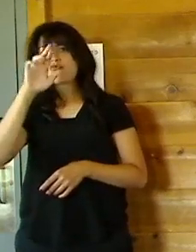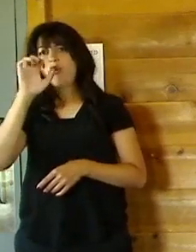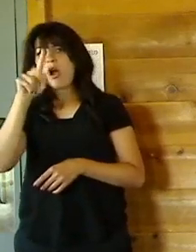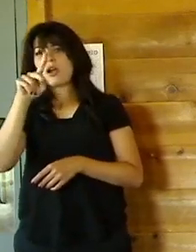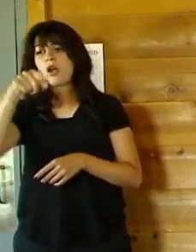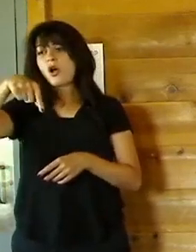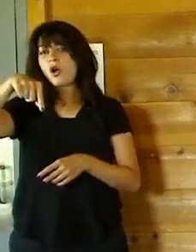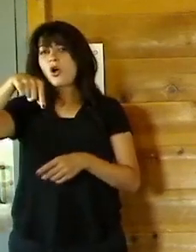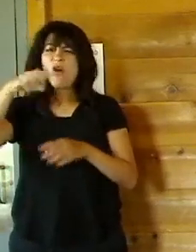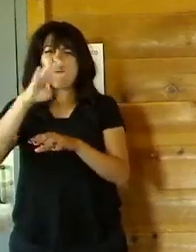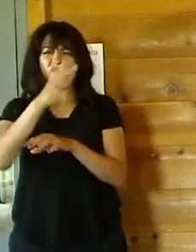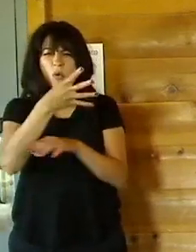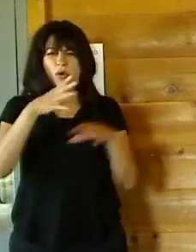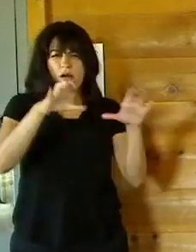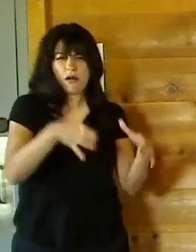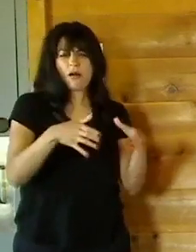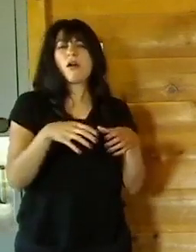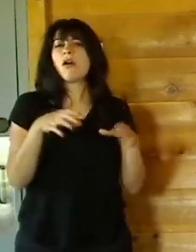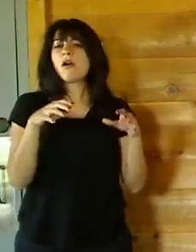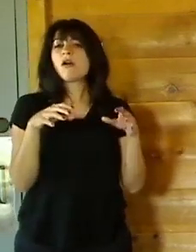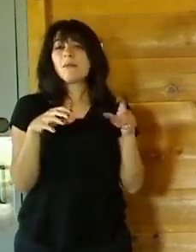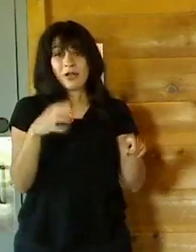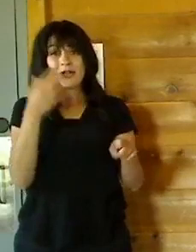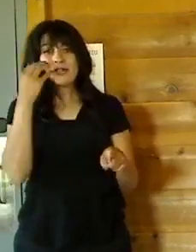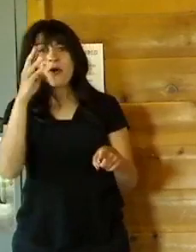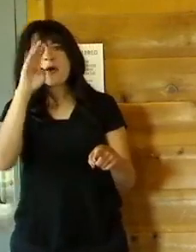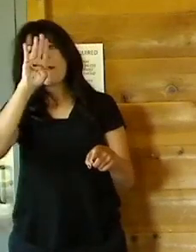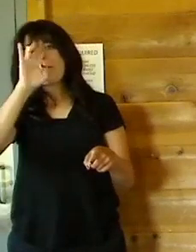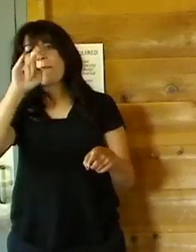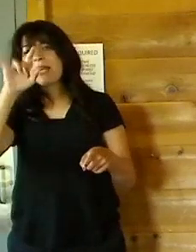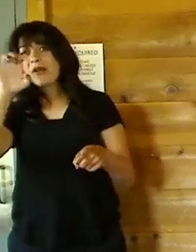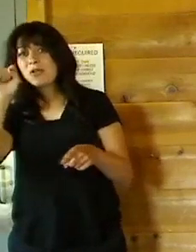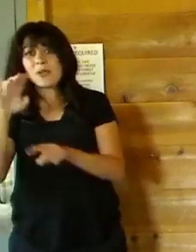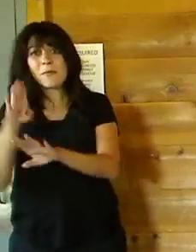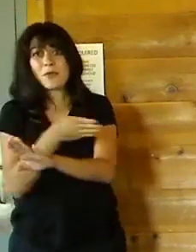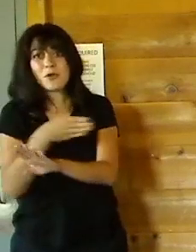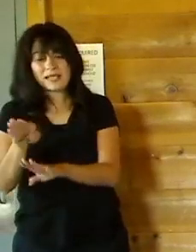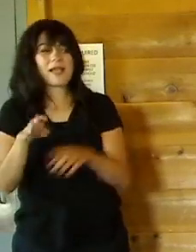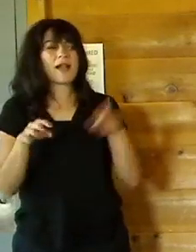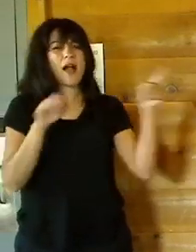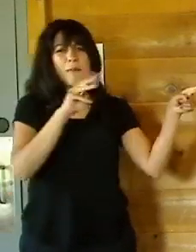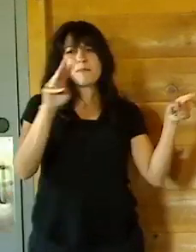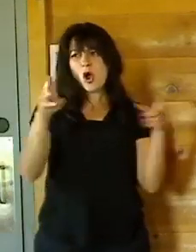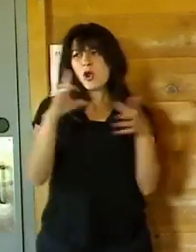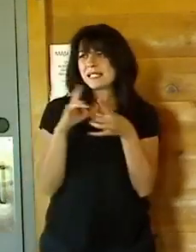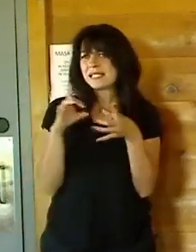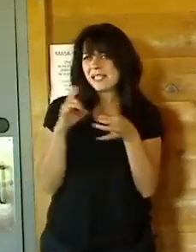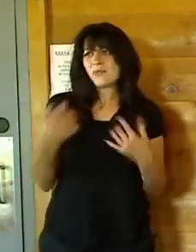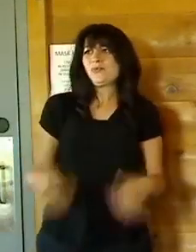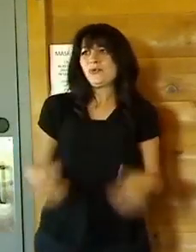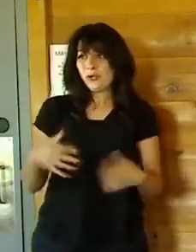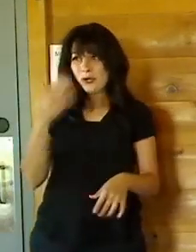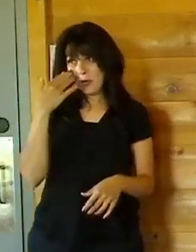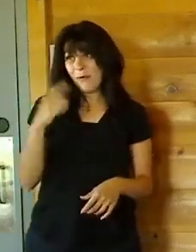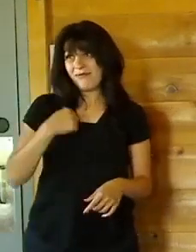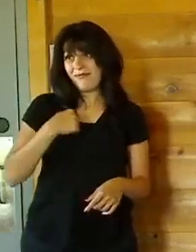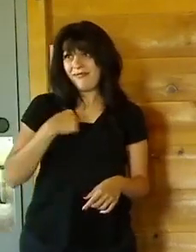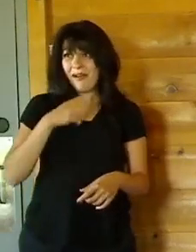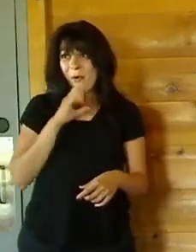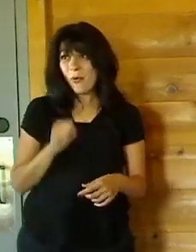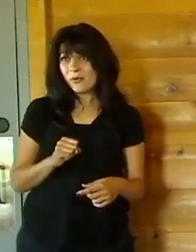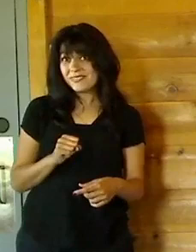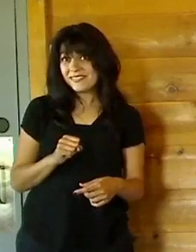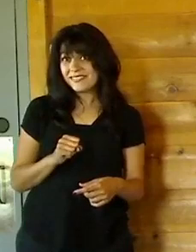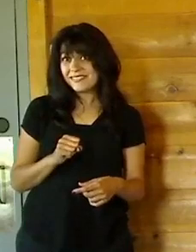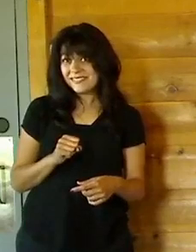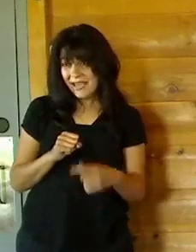before the movie starts. And if you know Vito's music, you certainly know you're in for a wonderful treat. So I've been around for a long time. Vito has, I think, performed with about 100